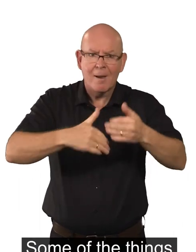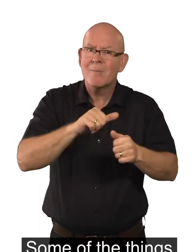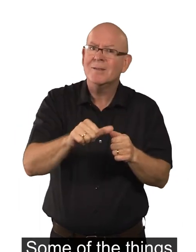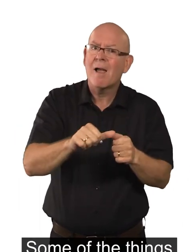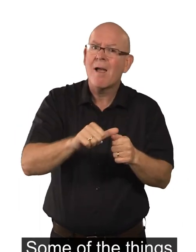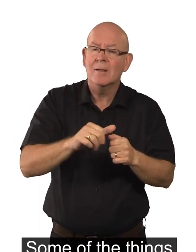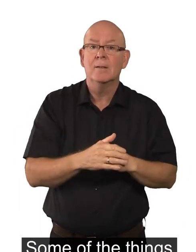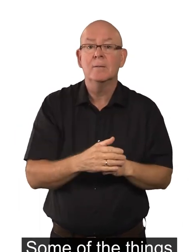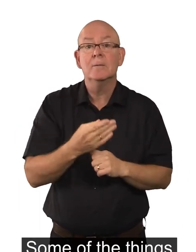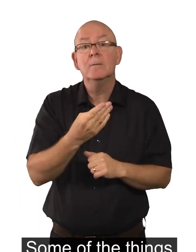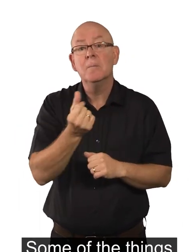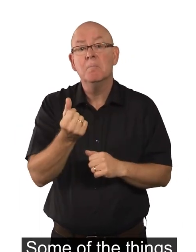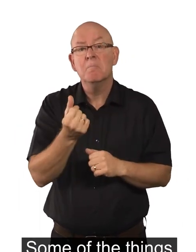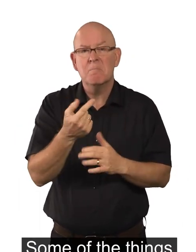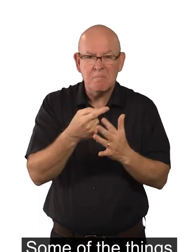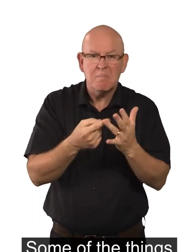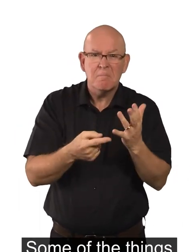Some of the things they are doing are